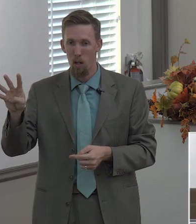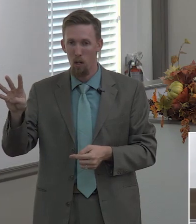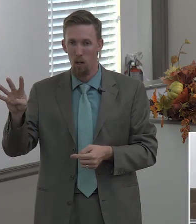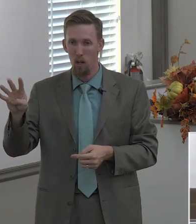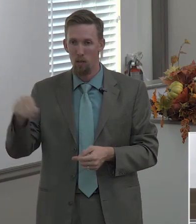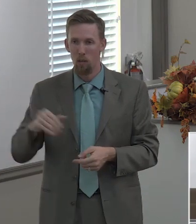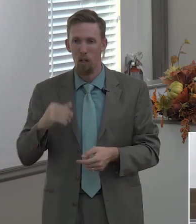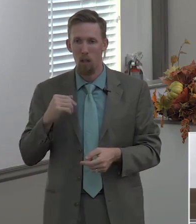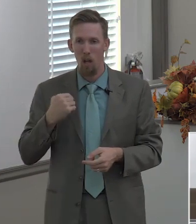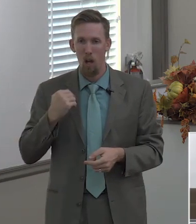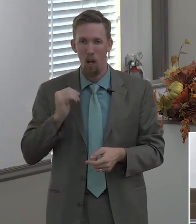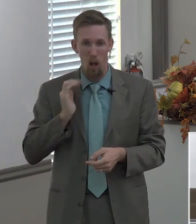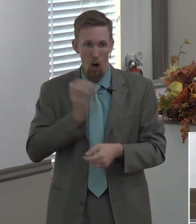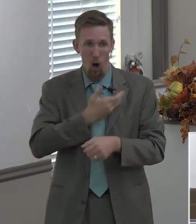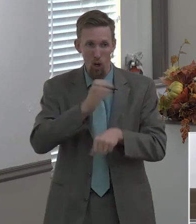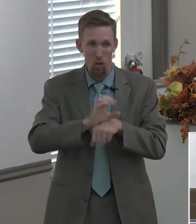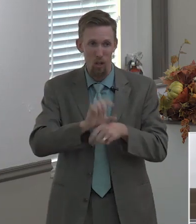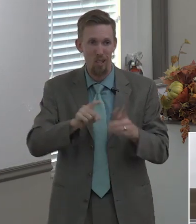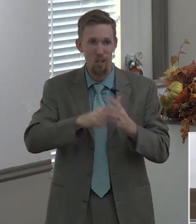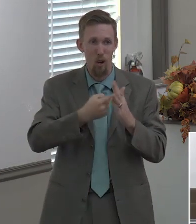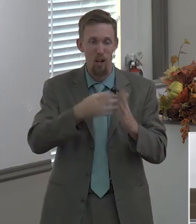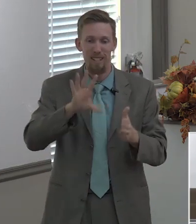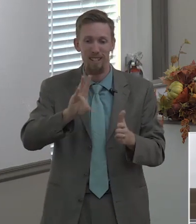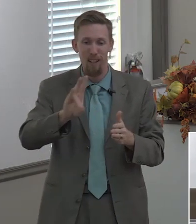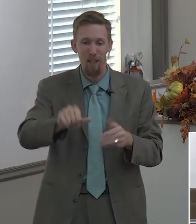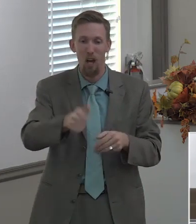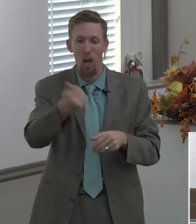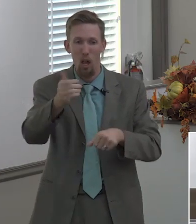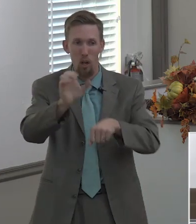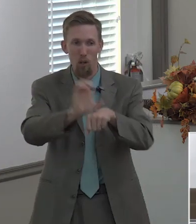elmwood baptist church has planted seven churches